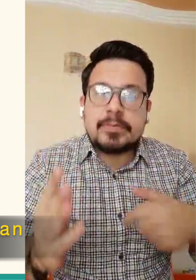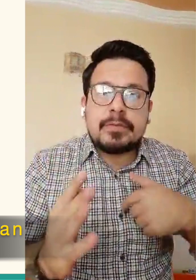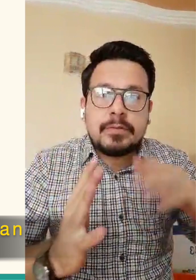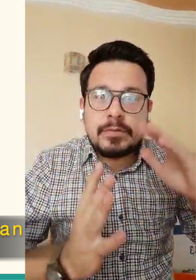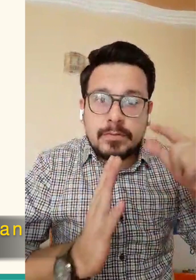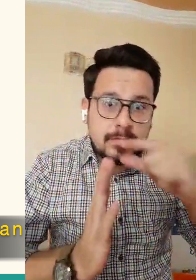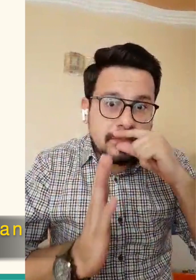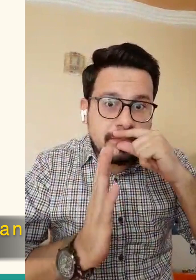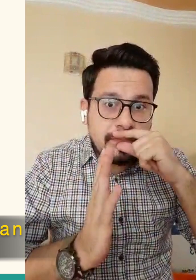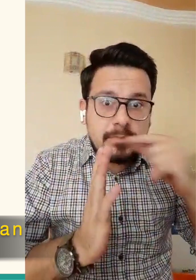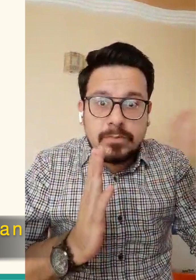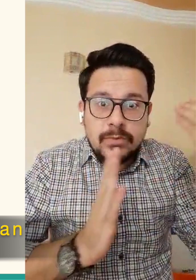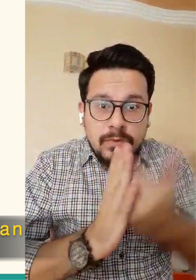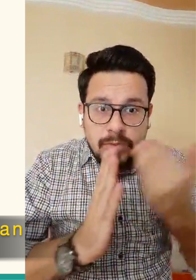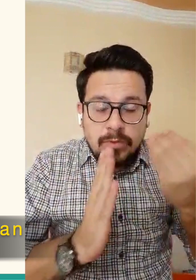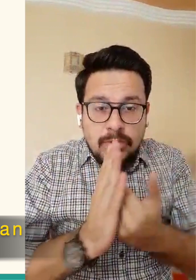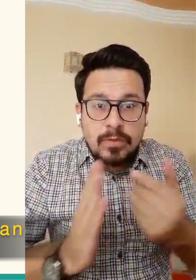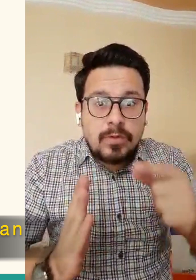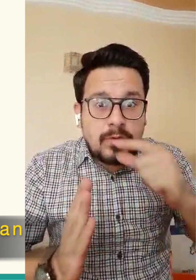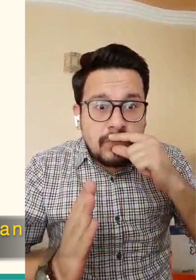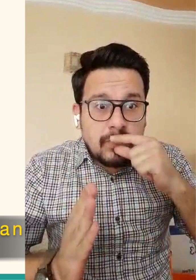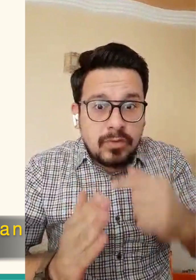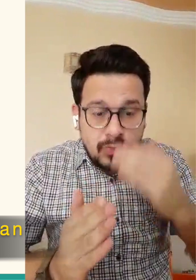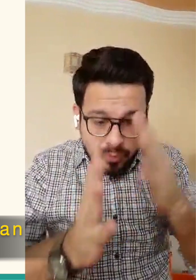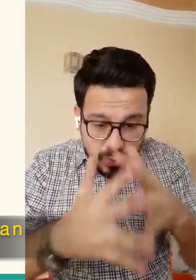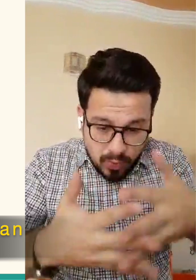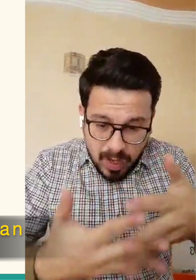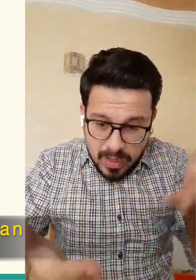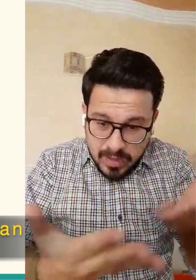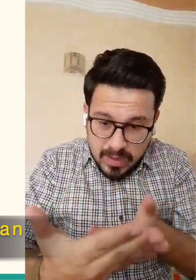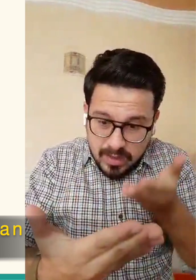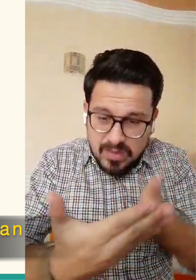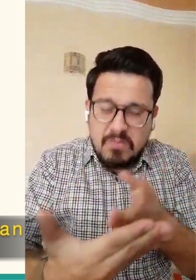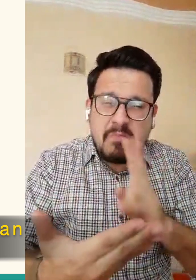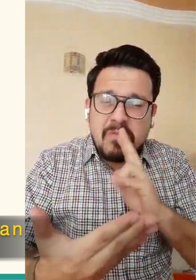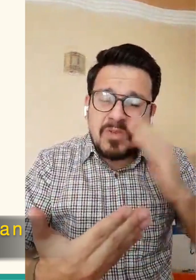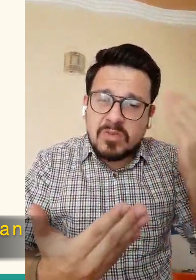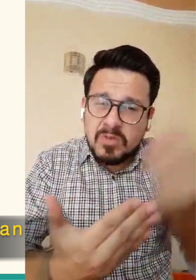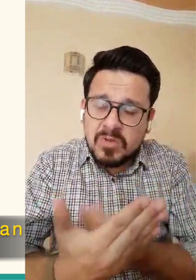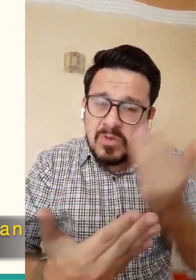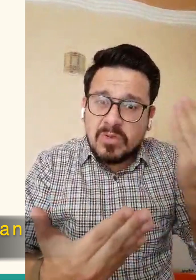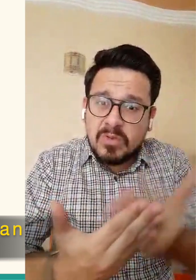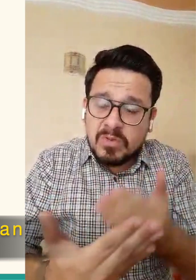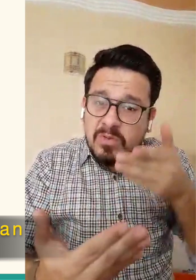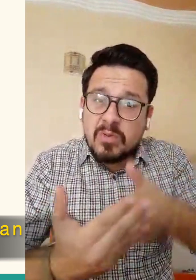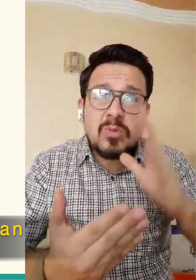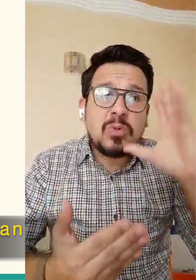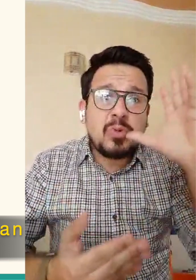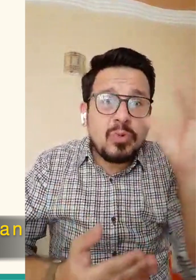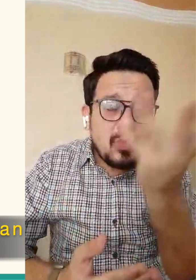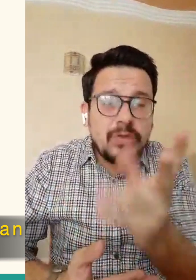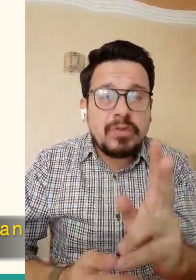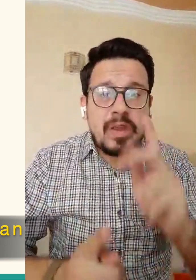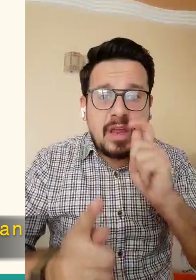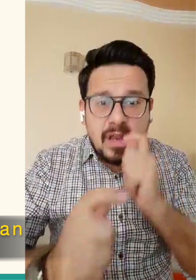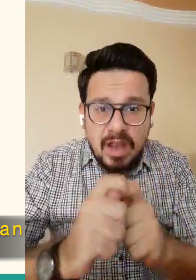Every single time you read the Qur'an, you will uncover more depth of meaning